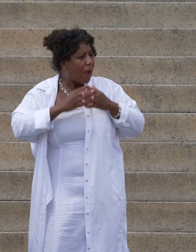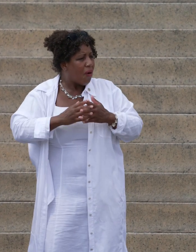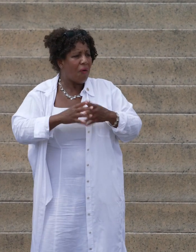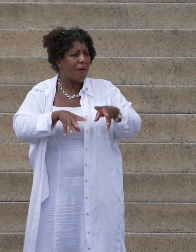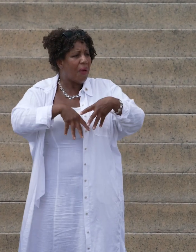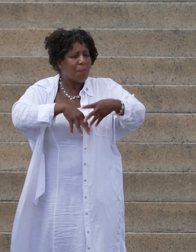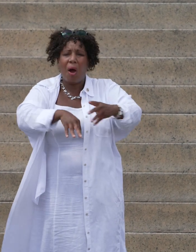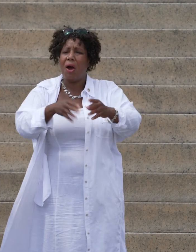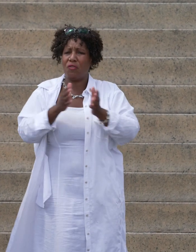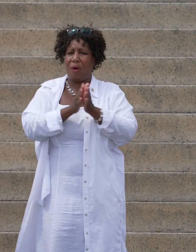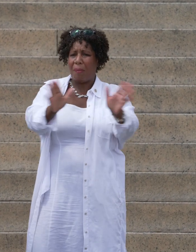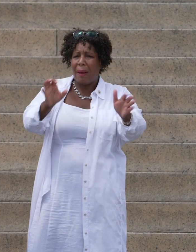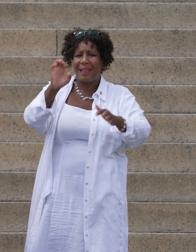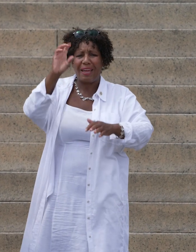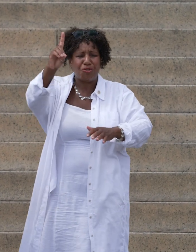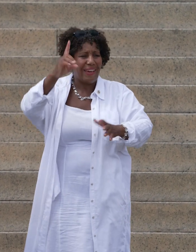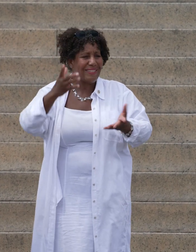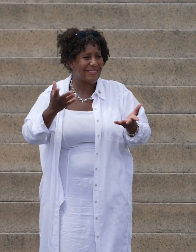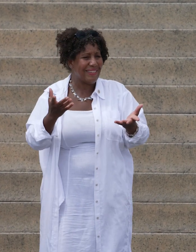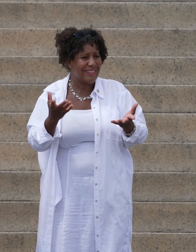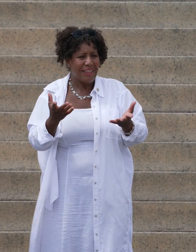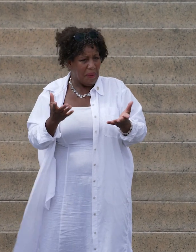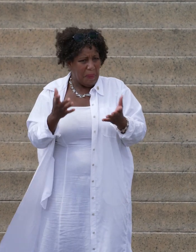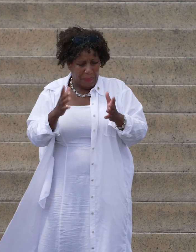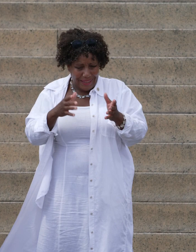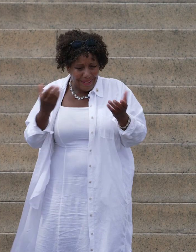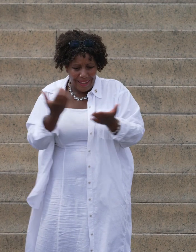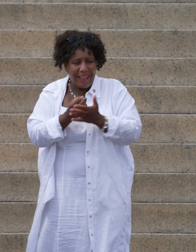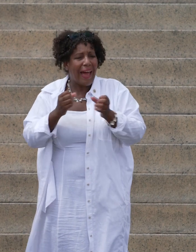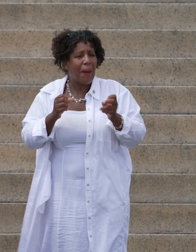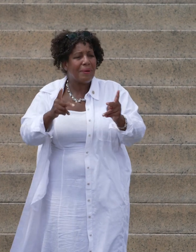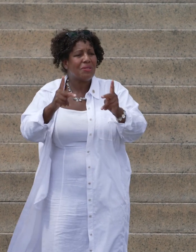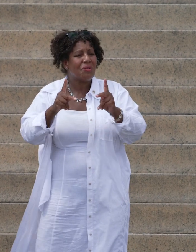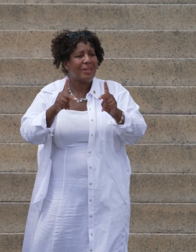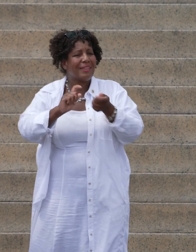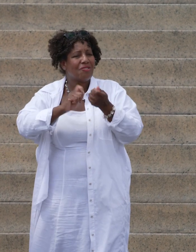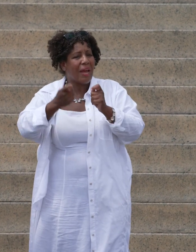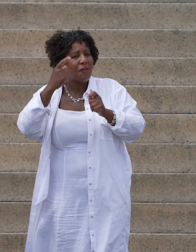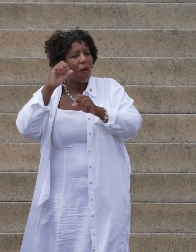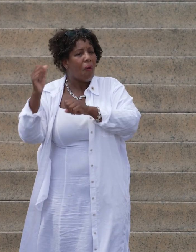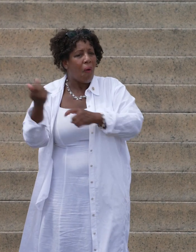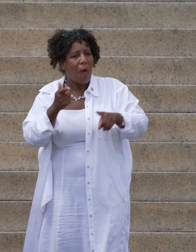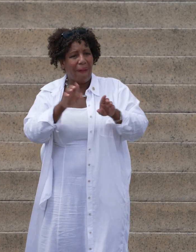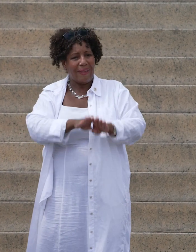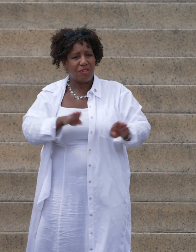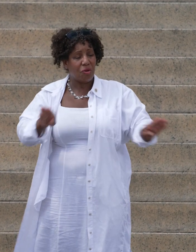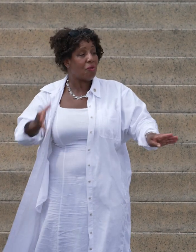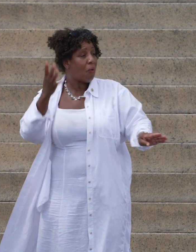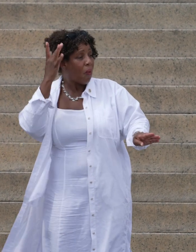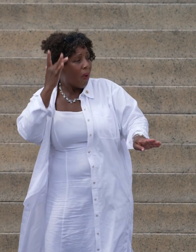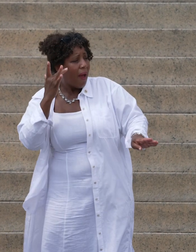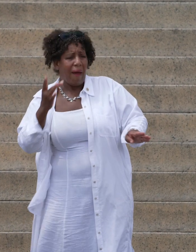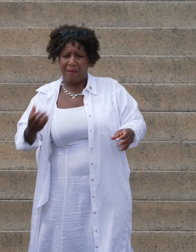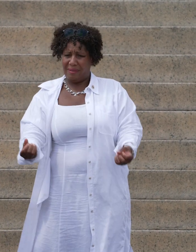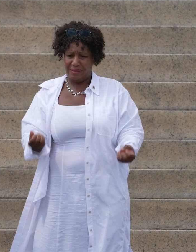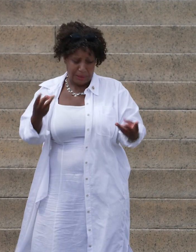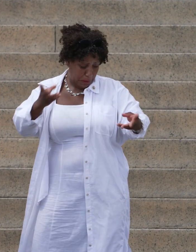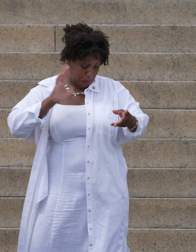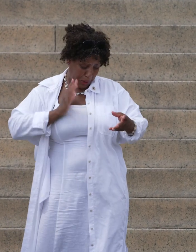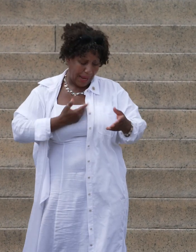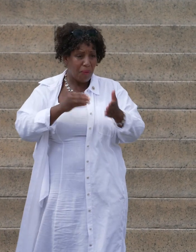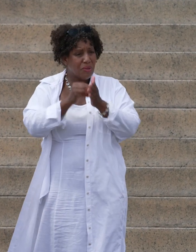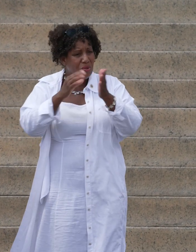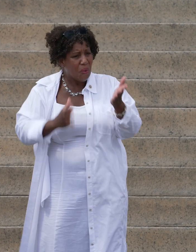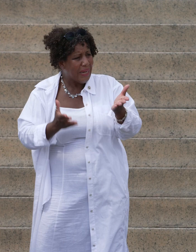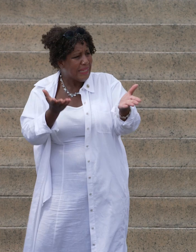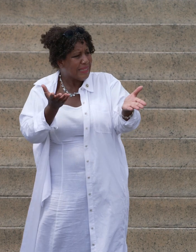We march for public education to be the opportunity agent for all children. Because far too many of our students